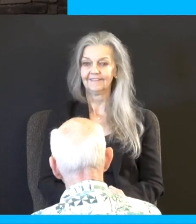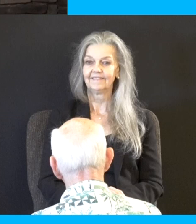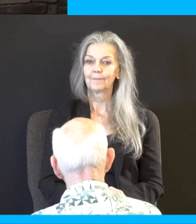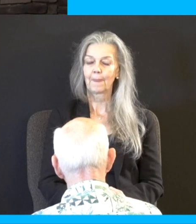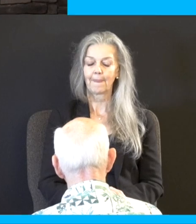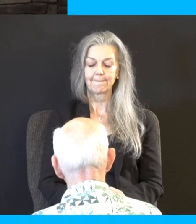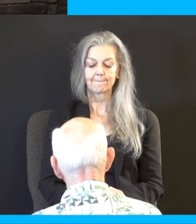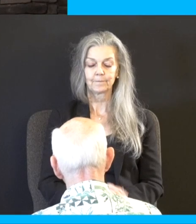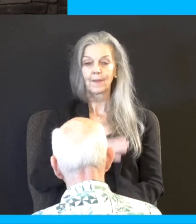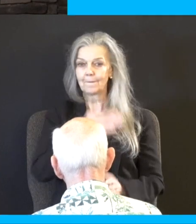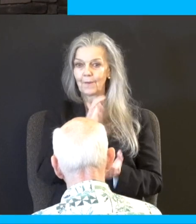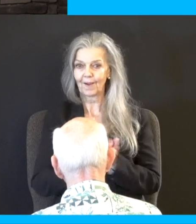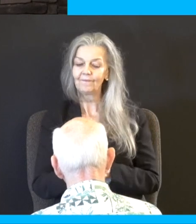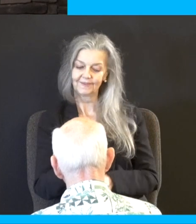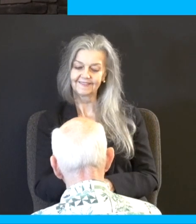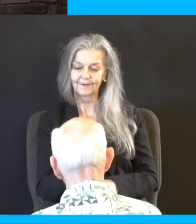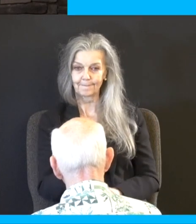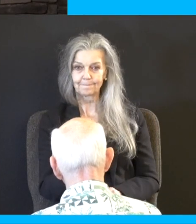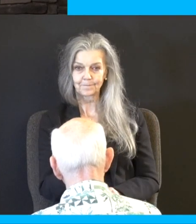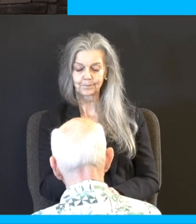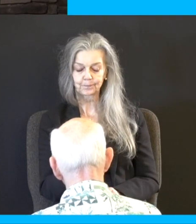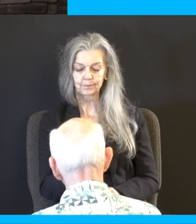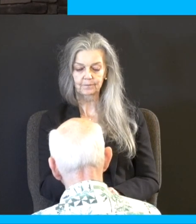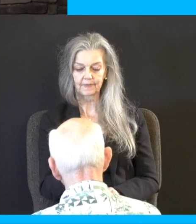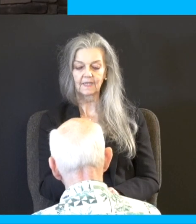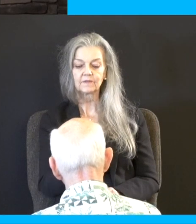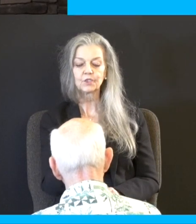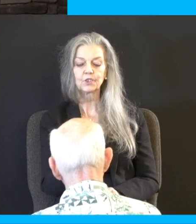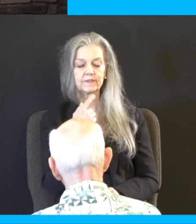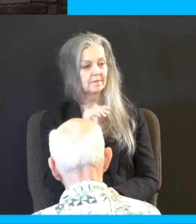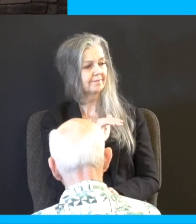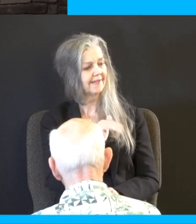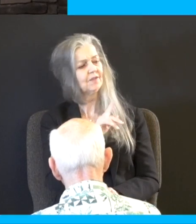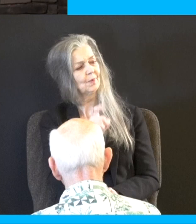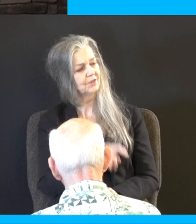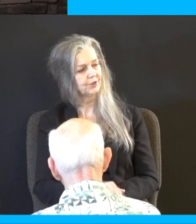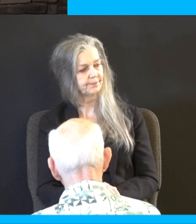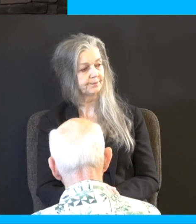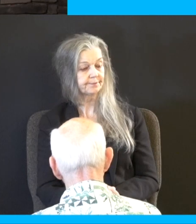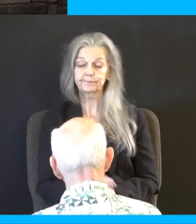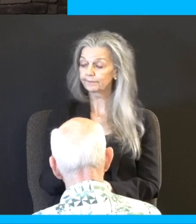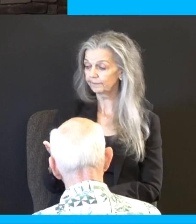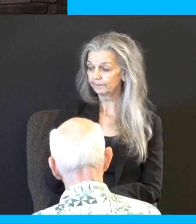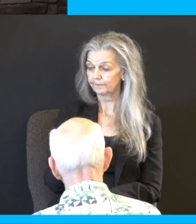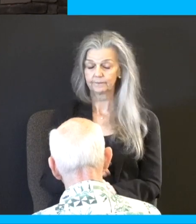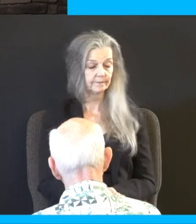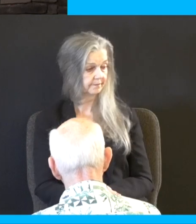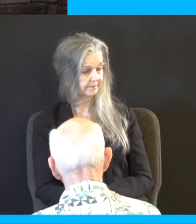And my wife was on this trip and she said to me, look, I have a question. He said, go ahead. She said, well, when you had